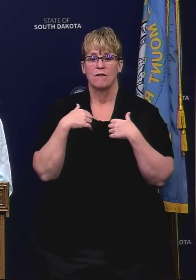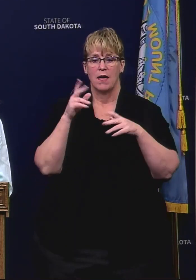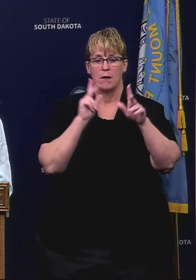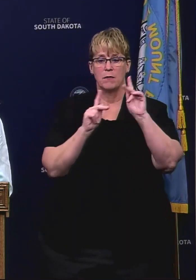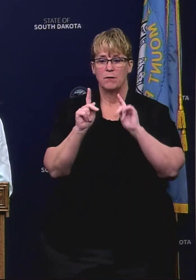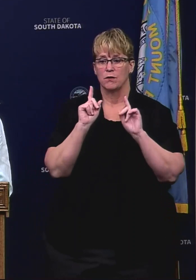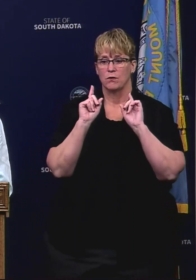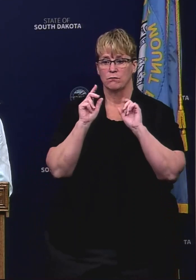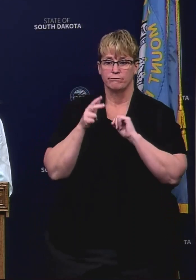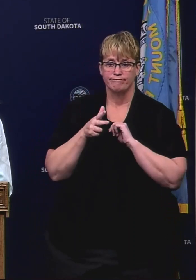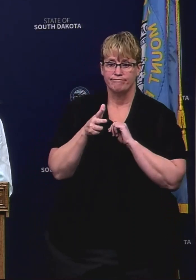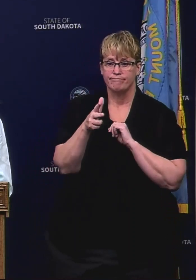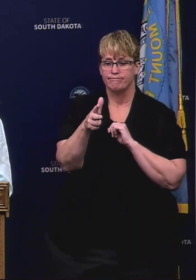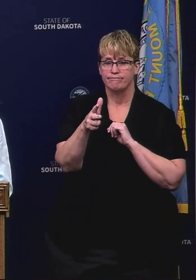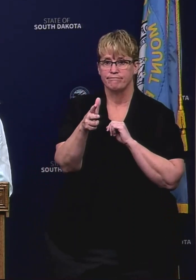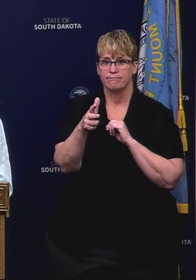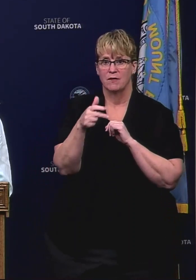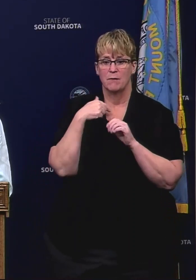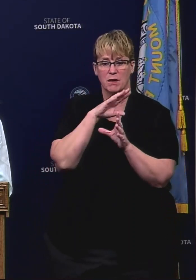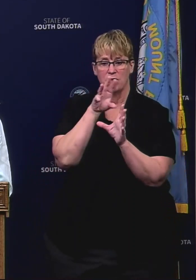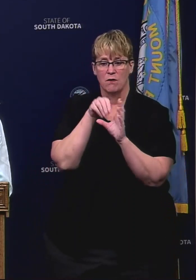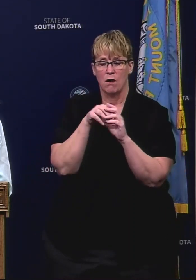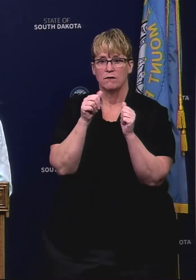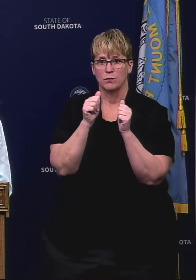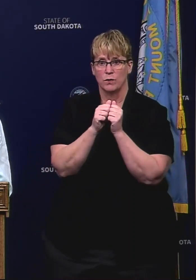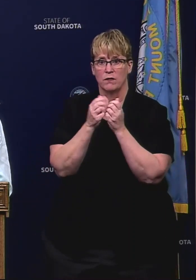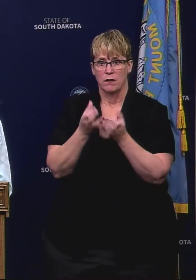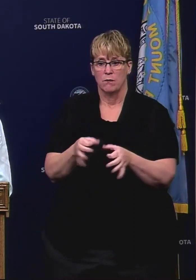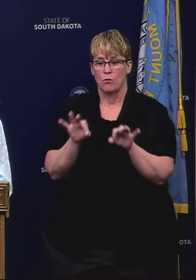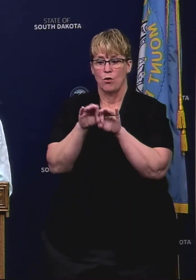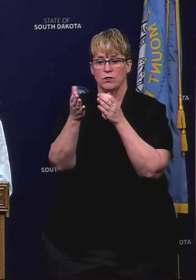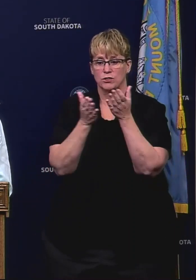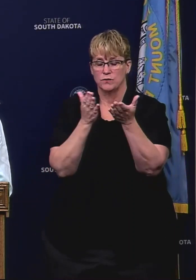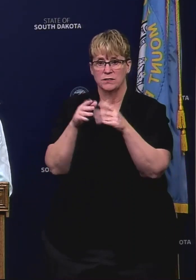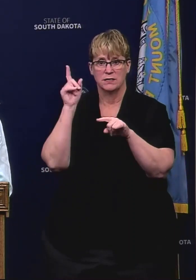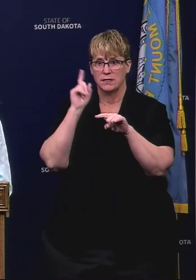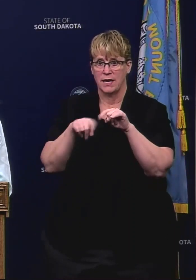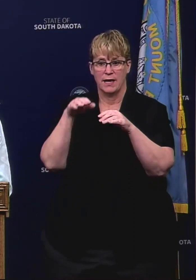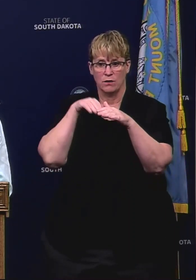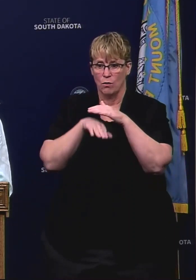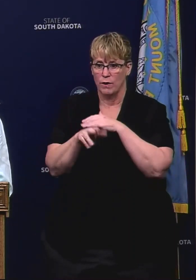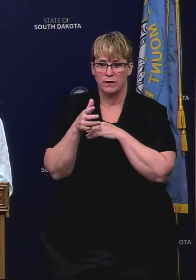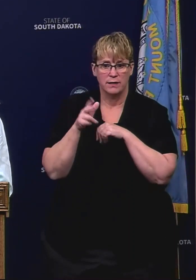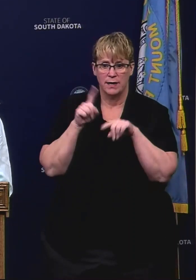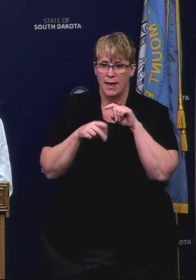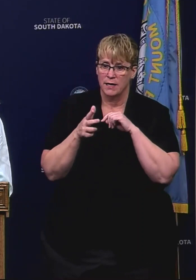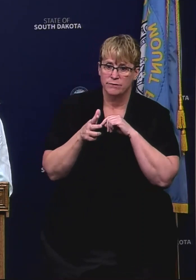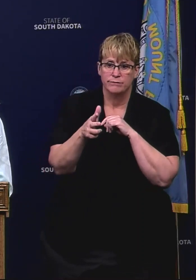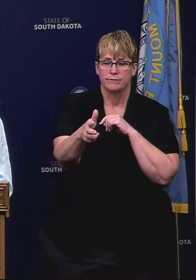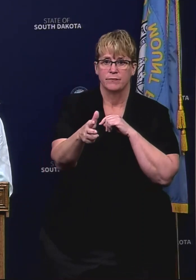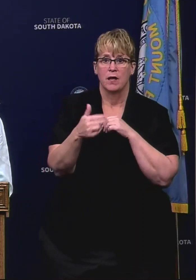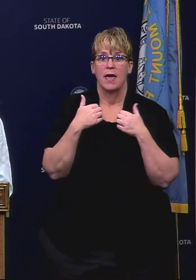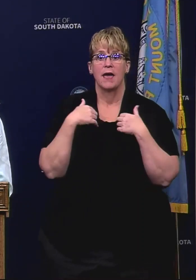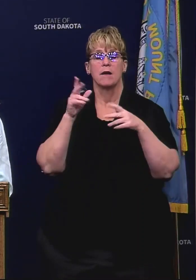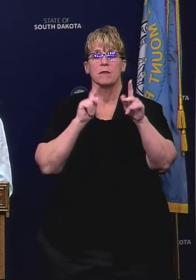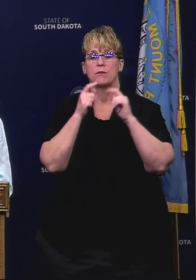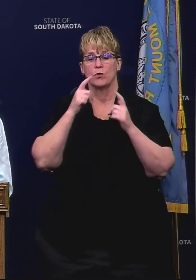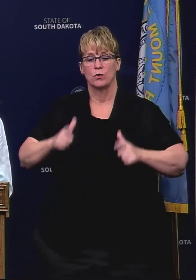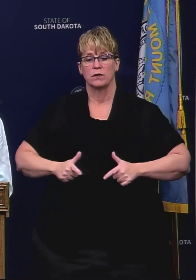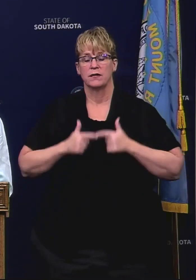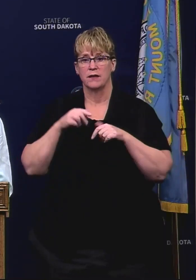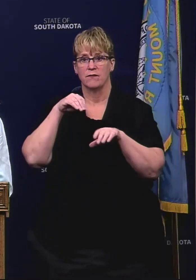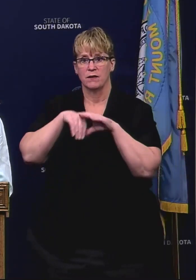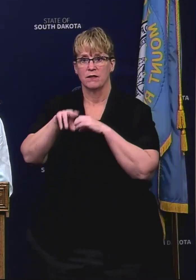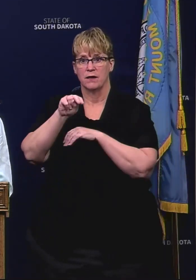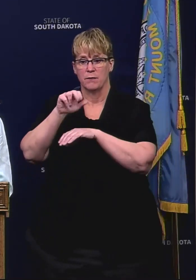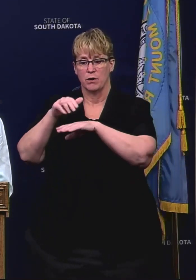going to these areas that have been involved in essential services that have not been allowed to go forward we have people who live in